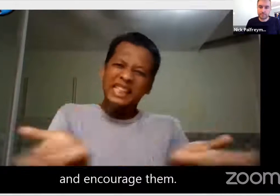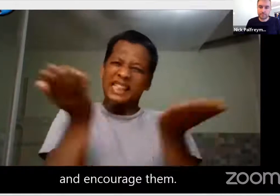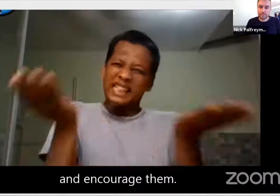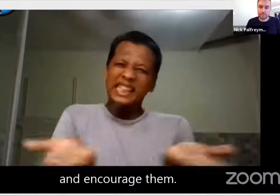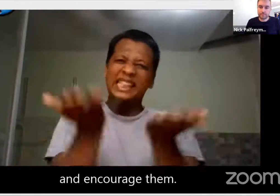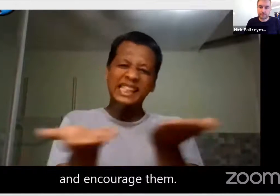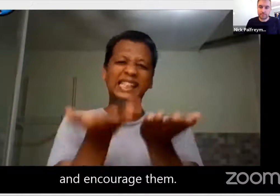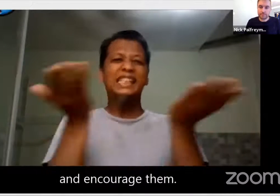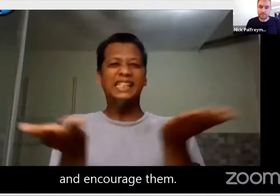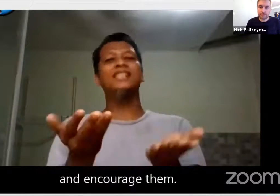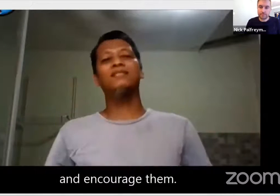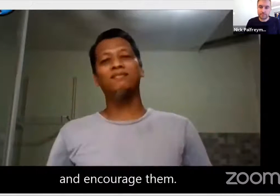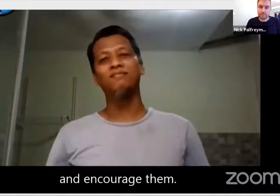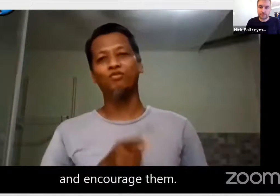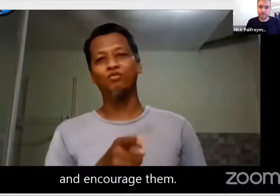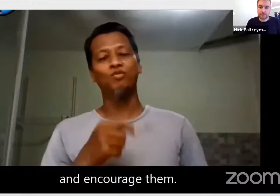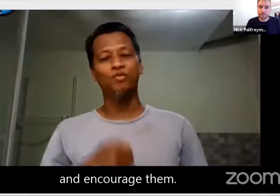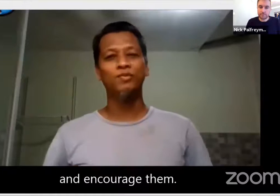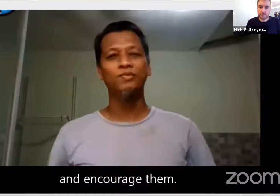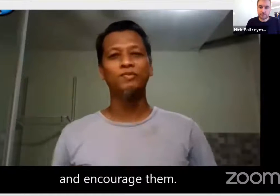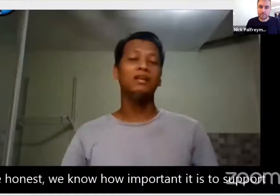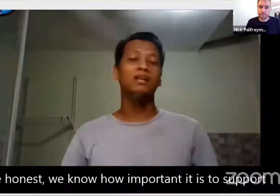and encourage them.